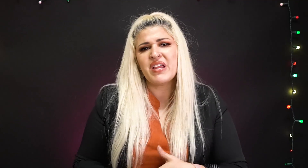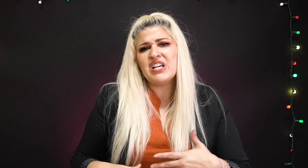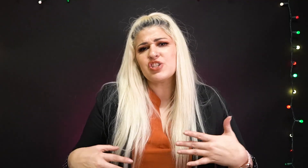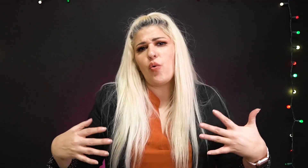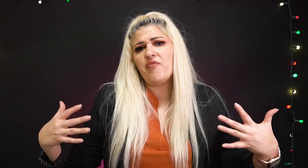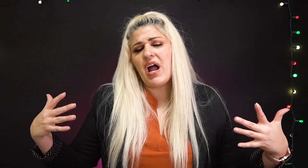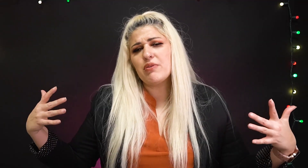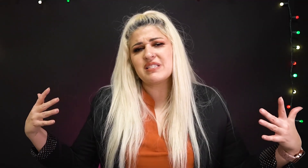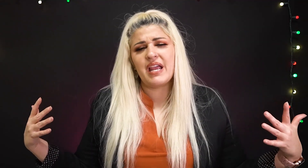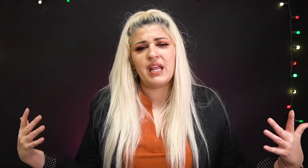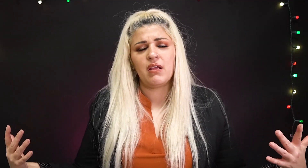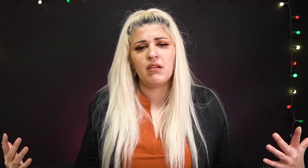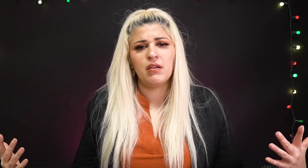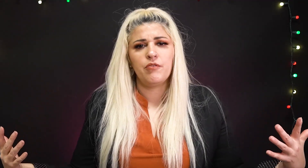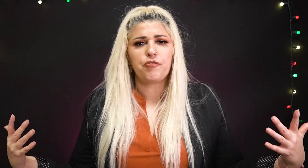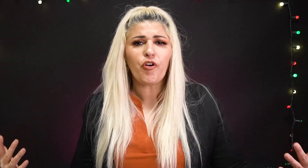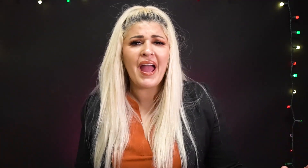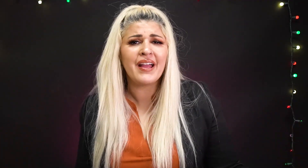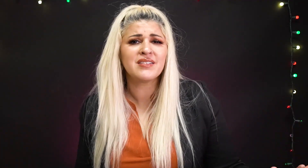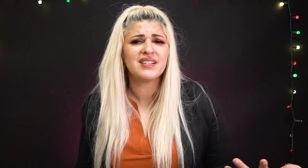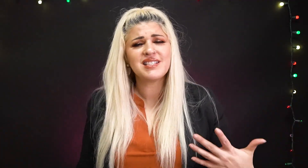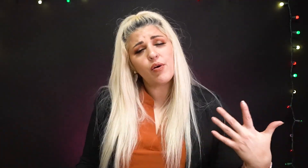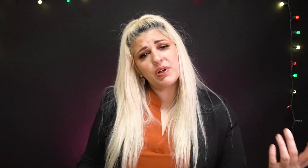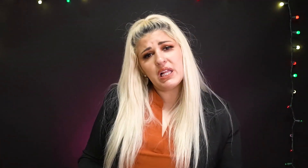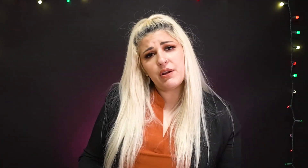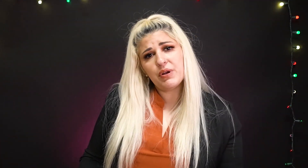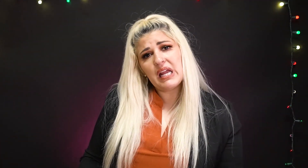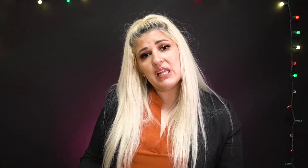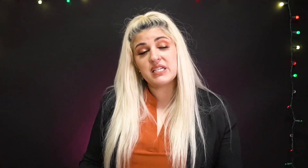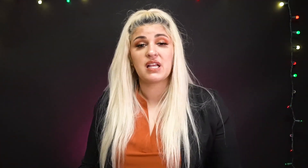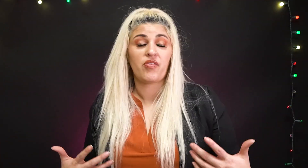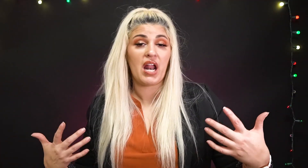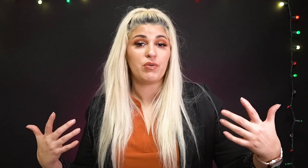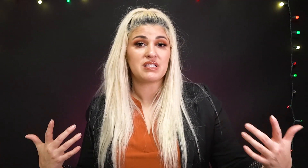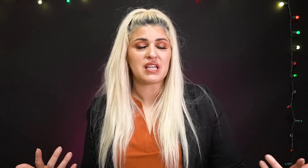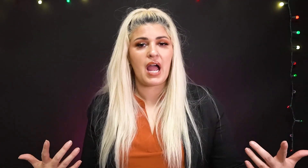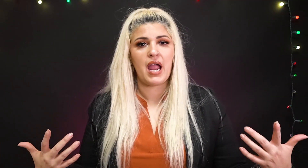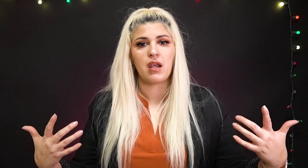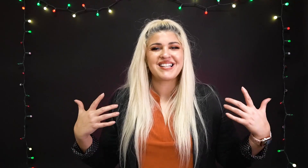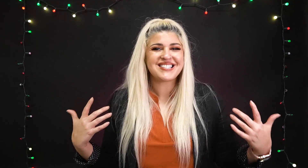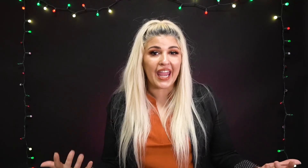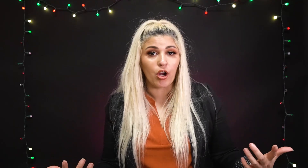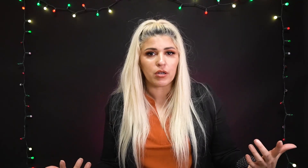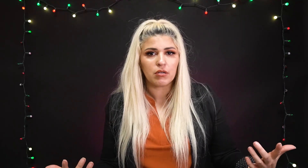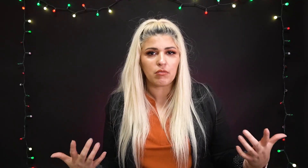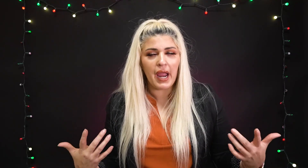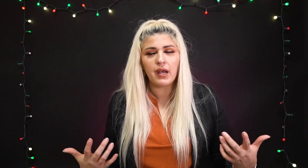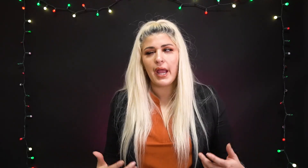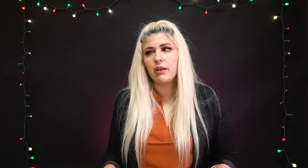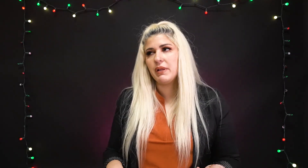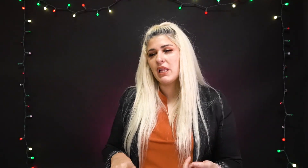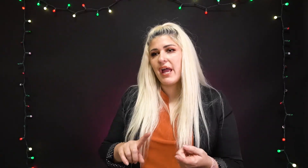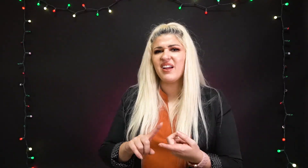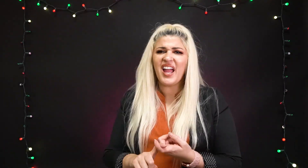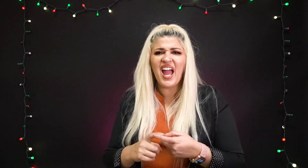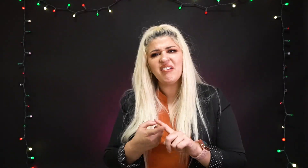So if I was signing friend, it's not really realistic that I would sign scared, right? I could be like, ah,